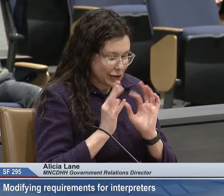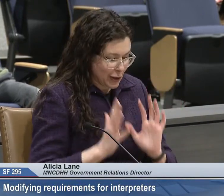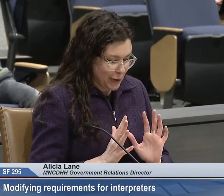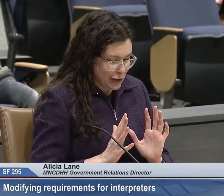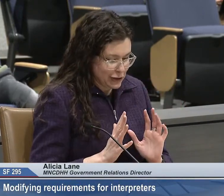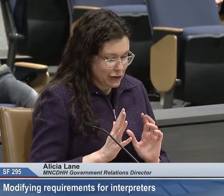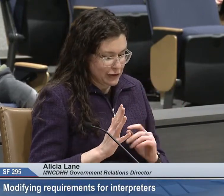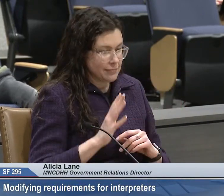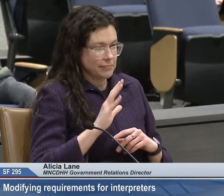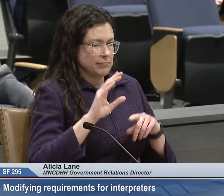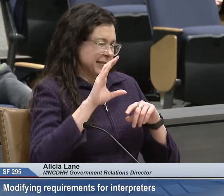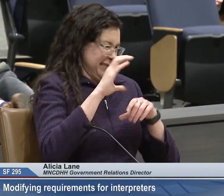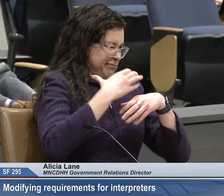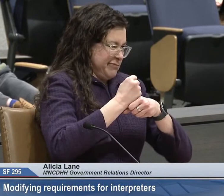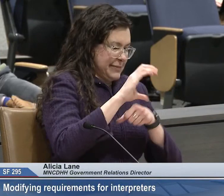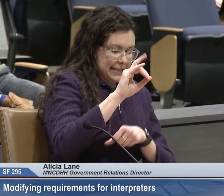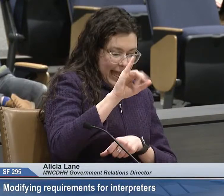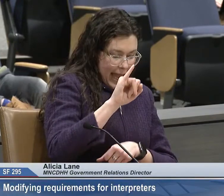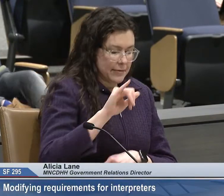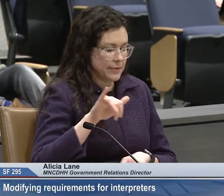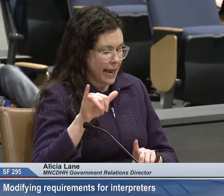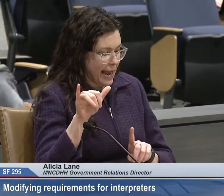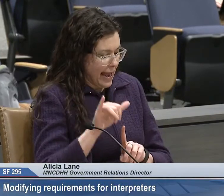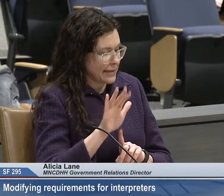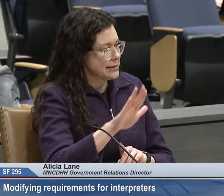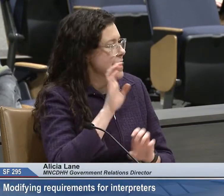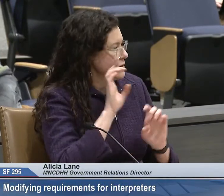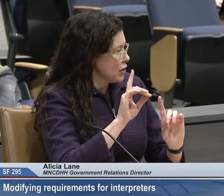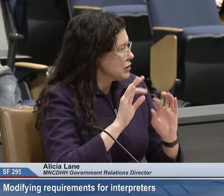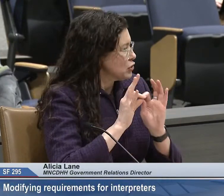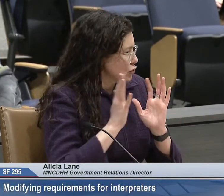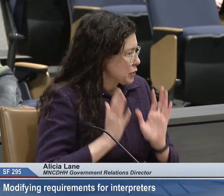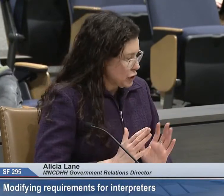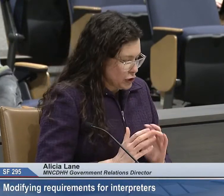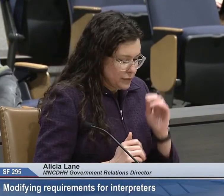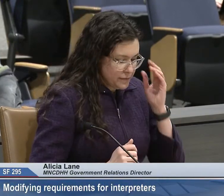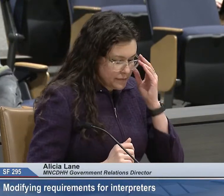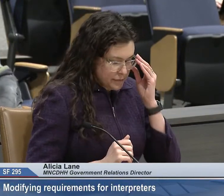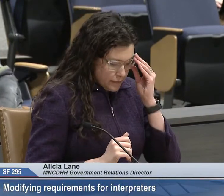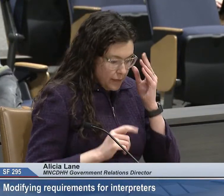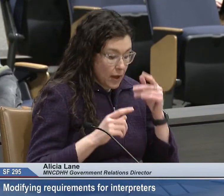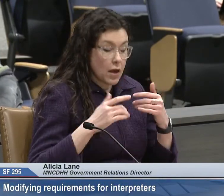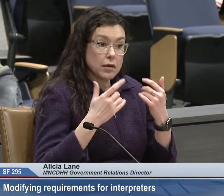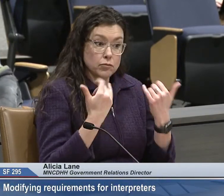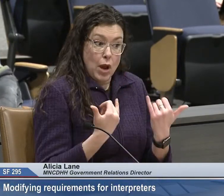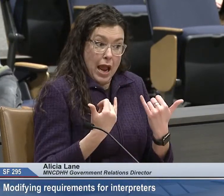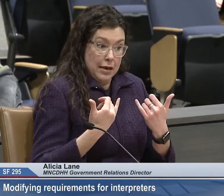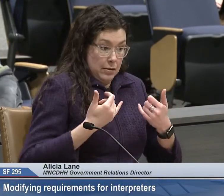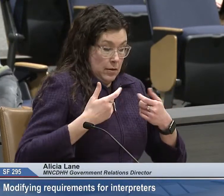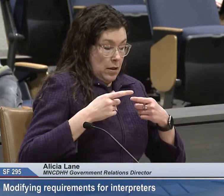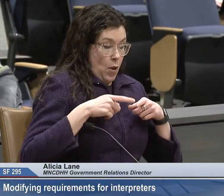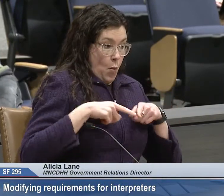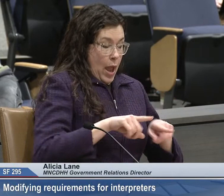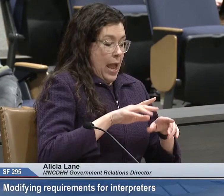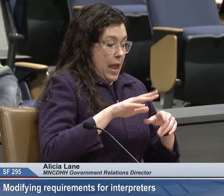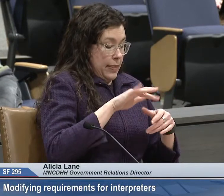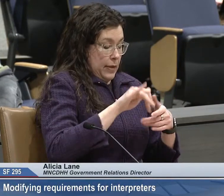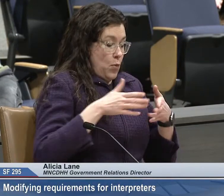certified deaf interpreters or CDIs as educational interpreters. The way the